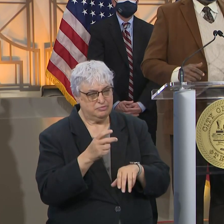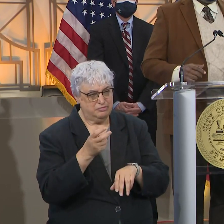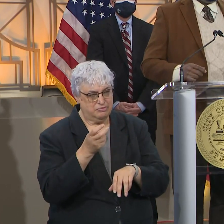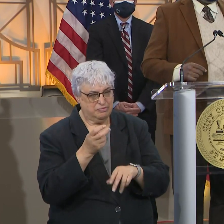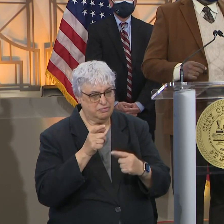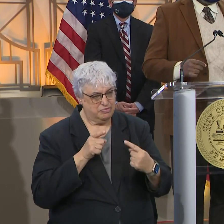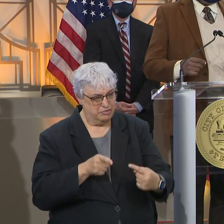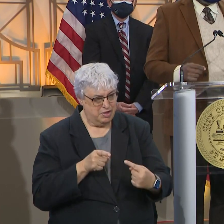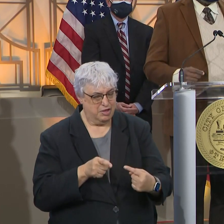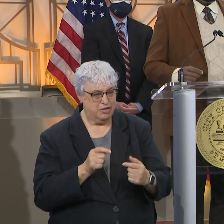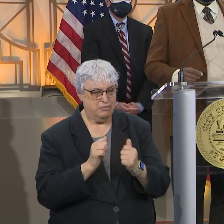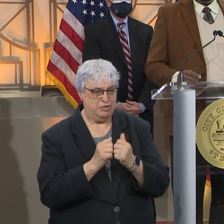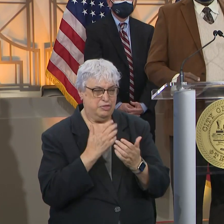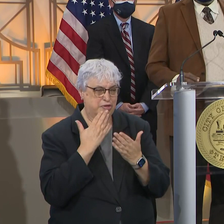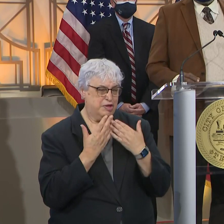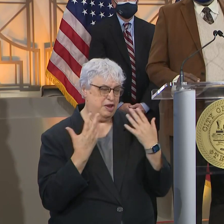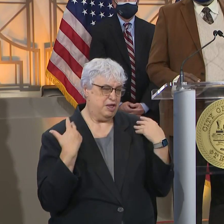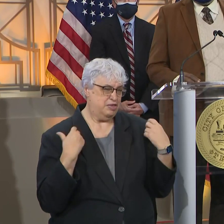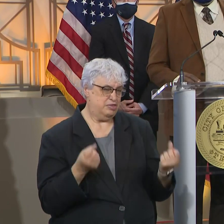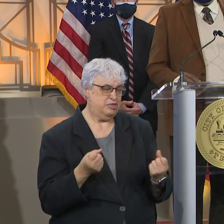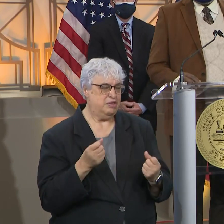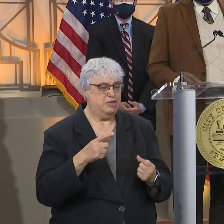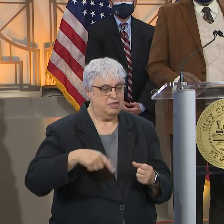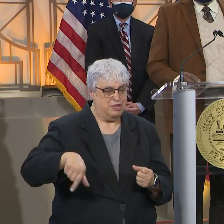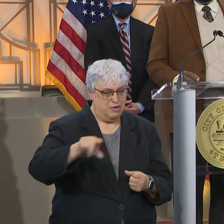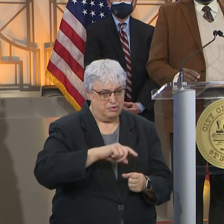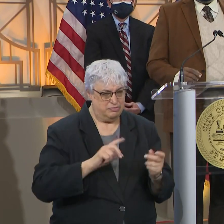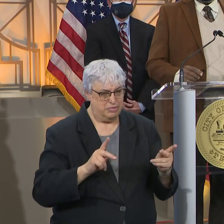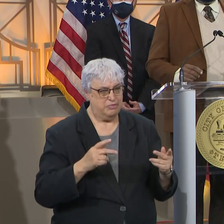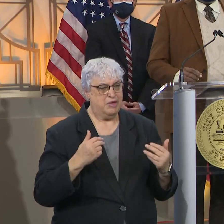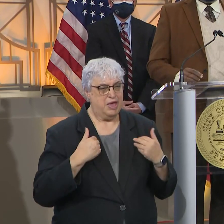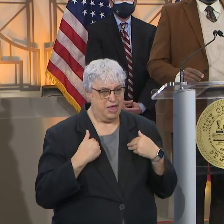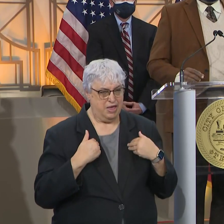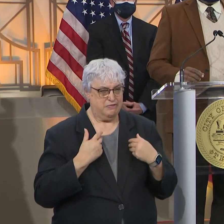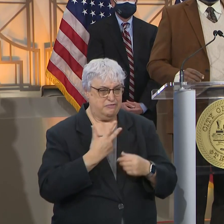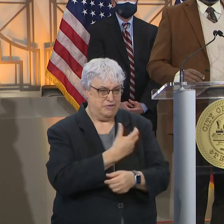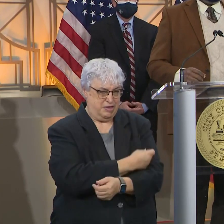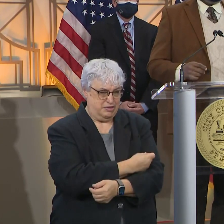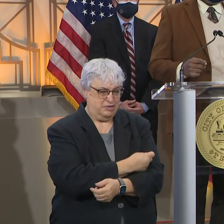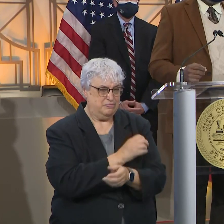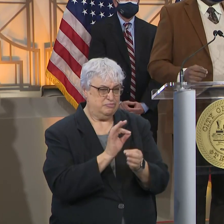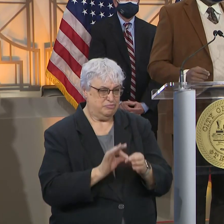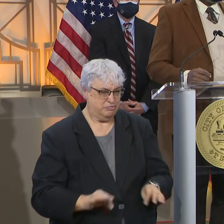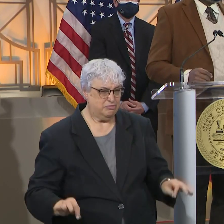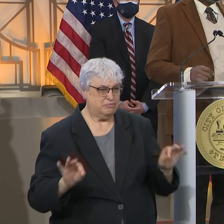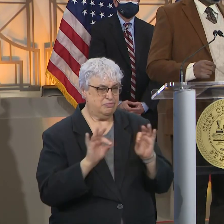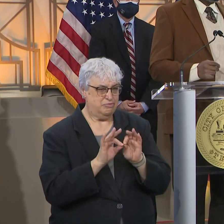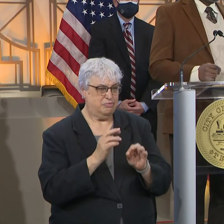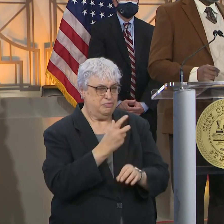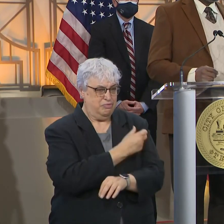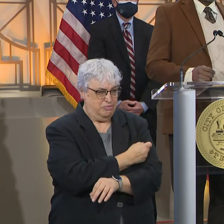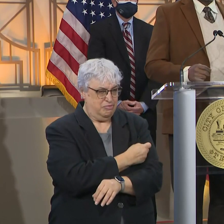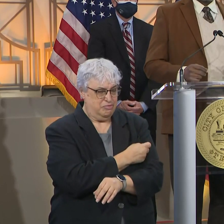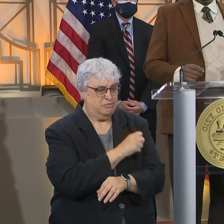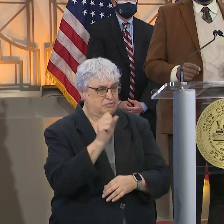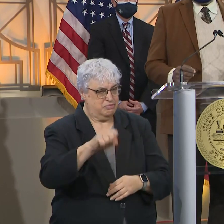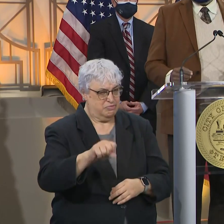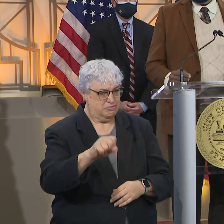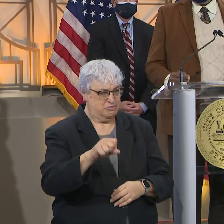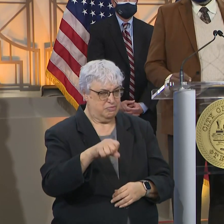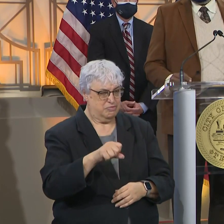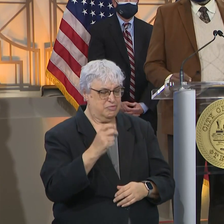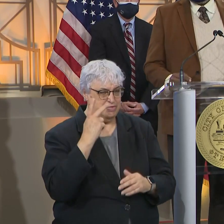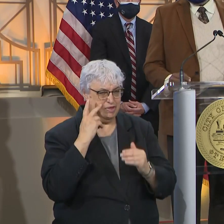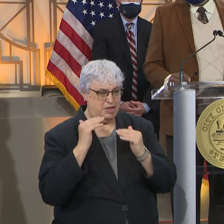actually ensure that those providers have vaccine. It is important, yes, to get out vaccine, but it's important for us to look at